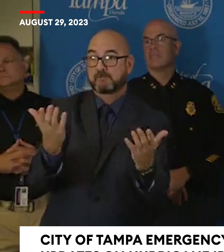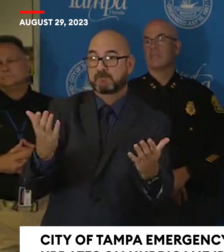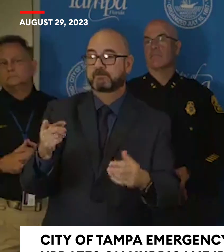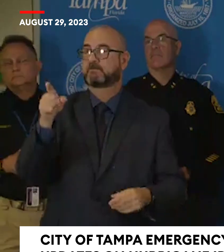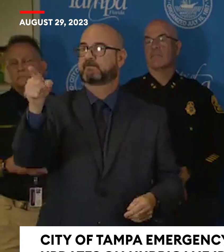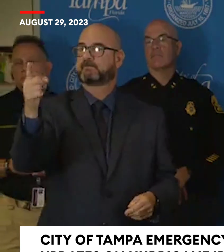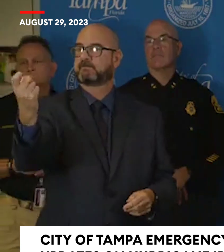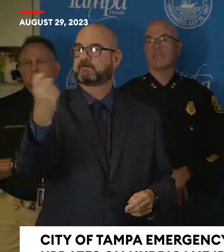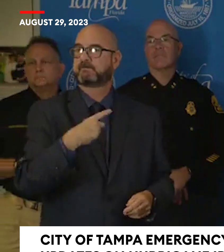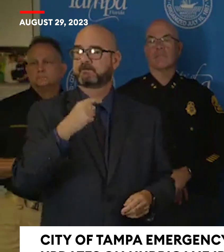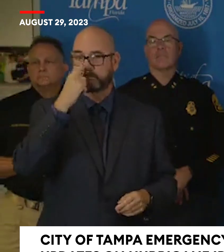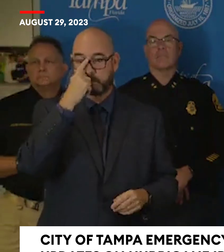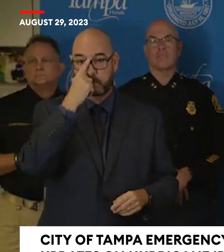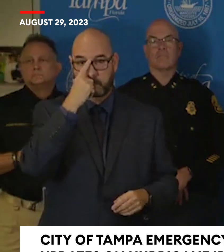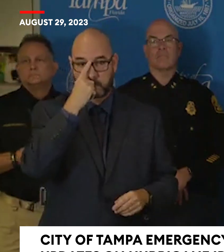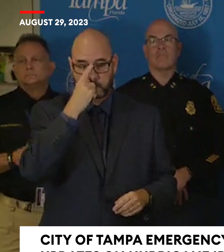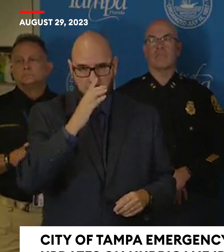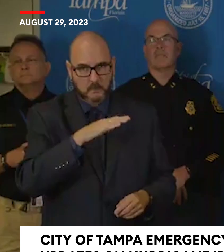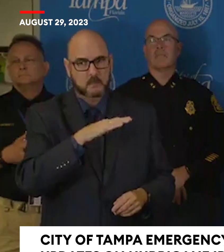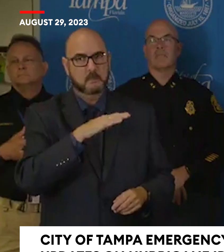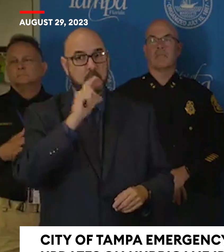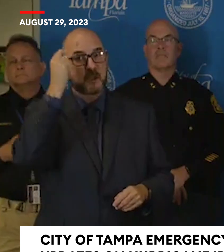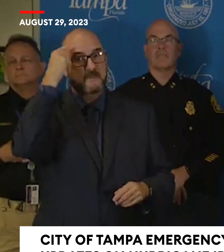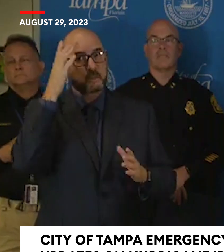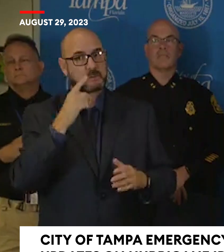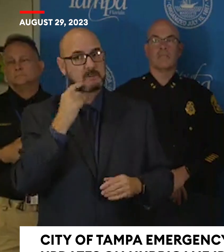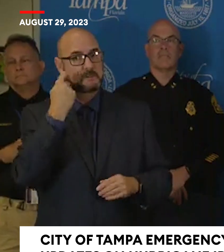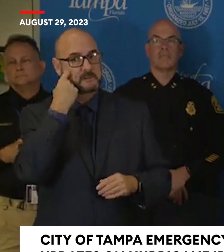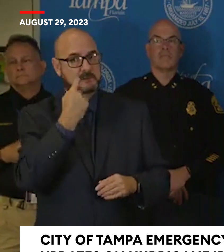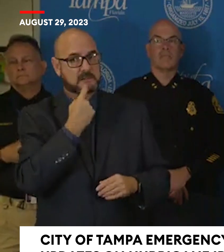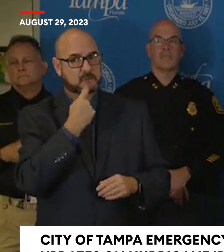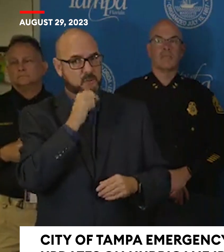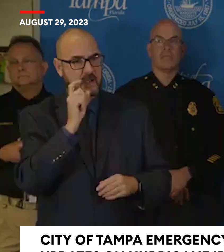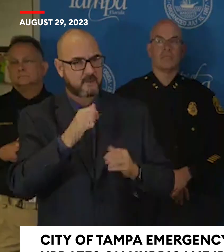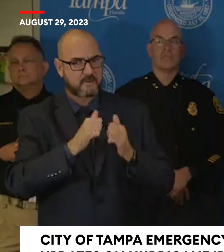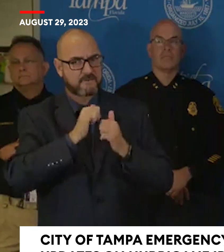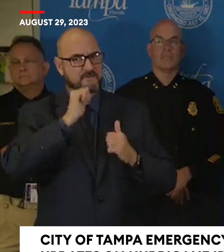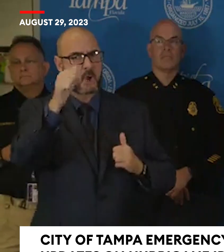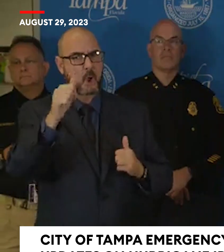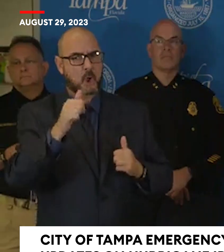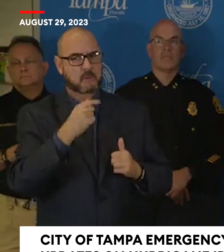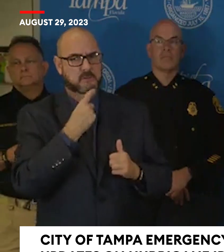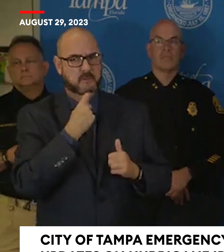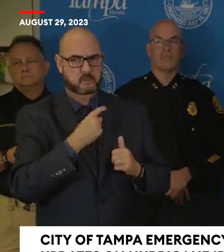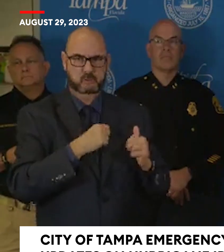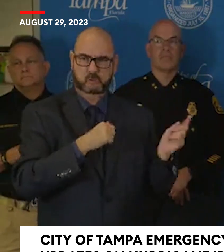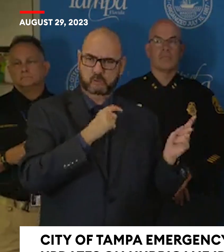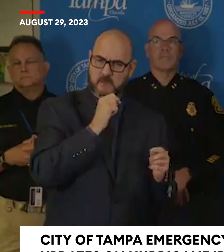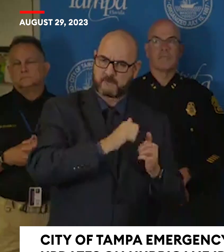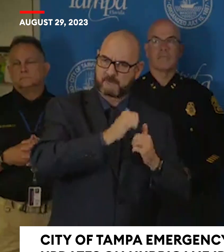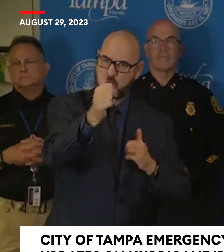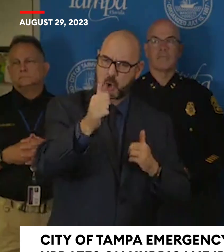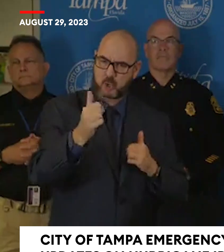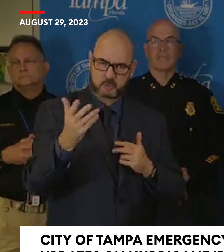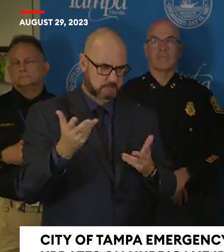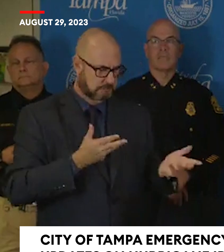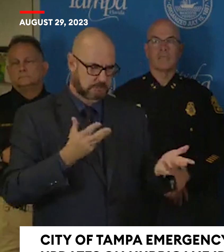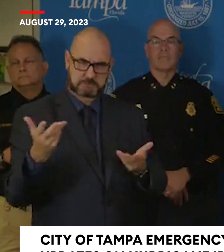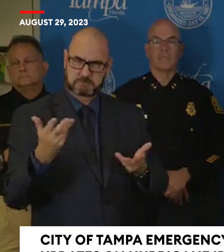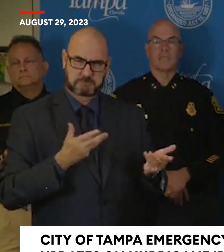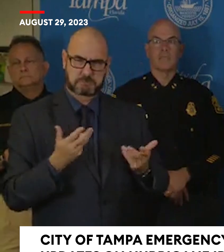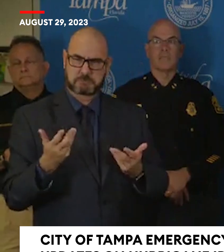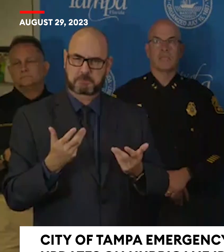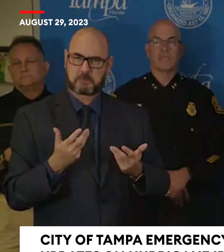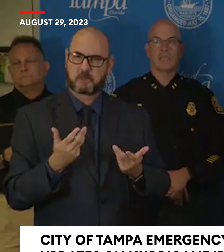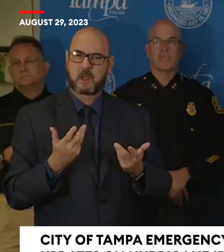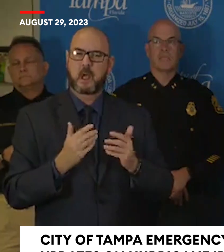Governor yesterday said you don't have to go far to get away. You just said today, you know, you don't have to go really far. How important will the shelters play in Hillsborough